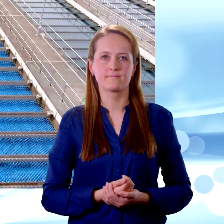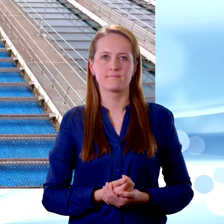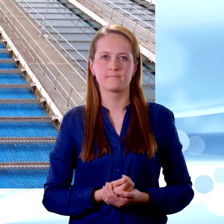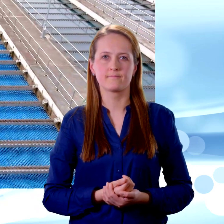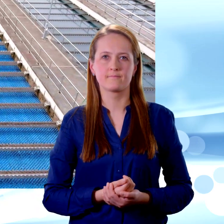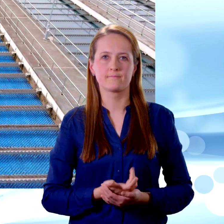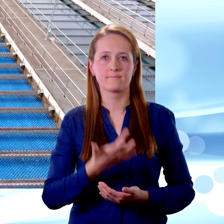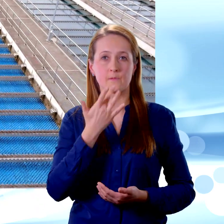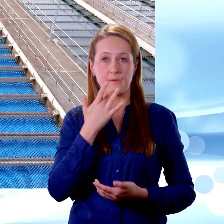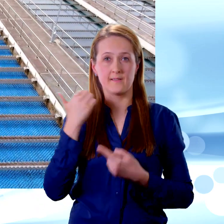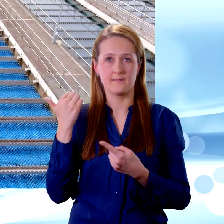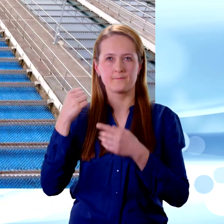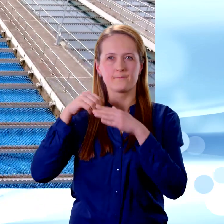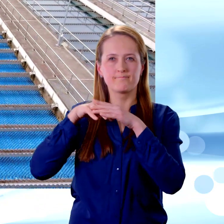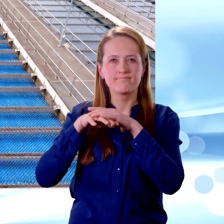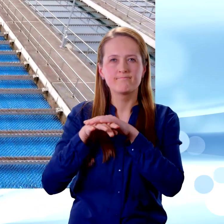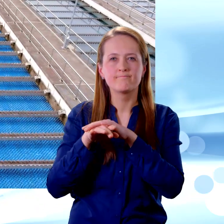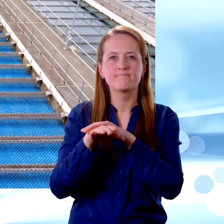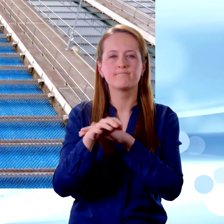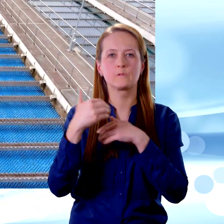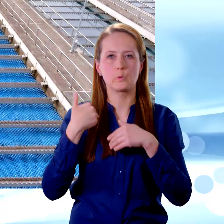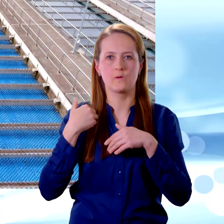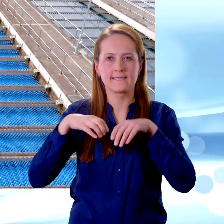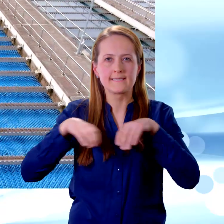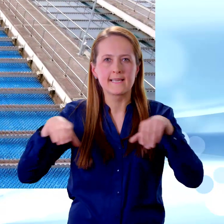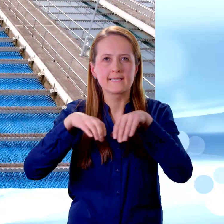Then, the water is piped into these large settlement tanks.